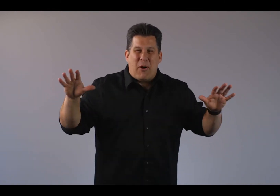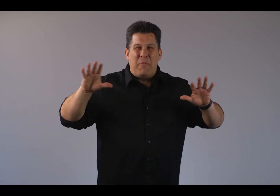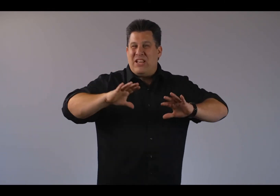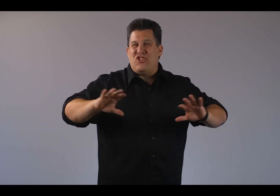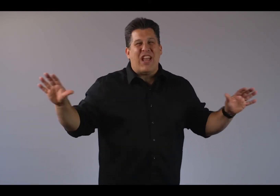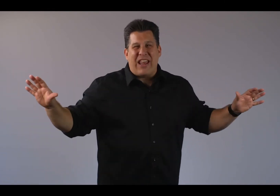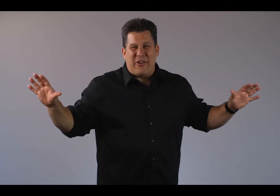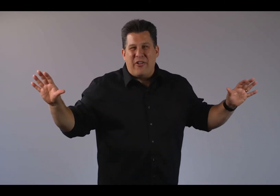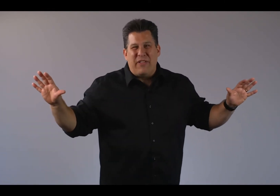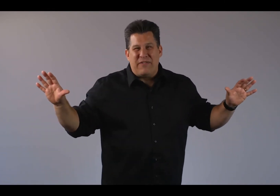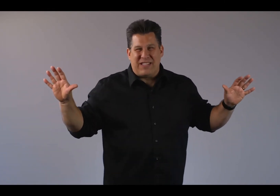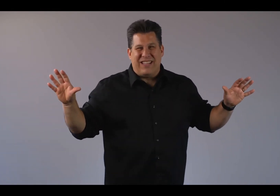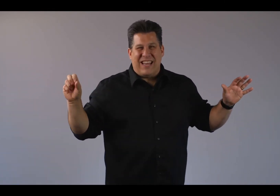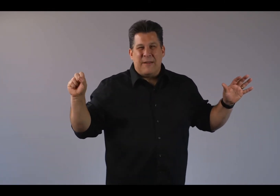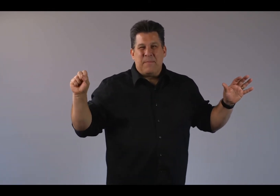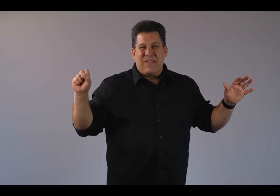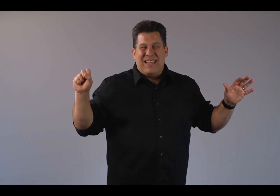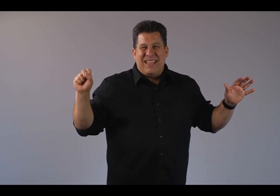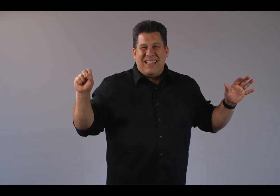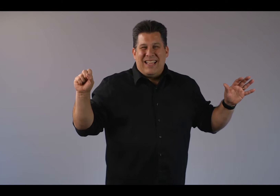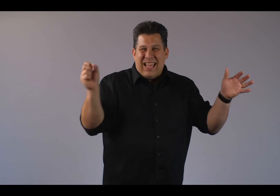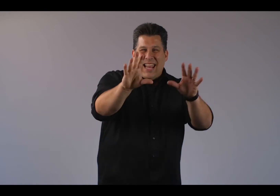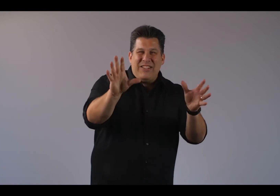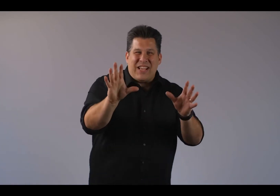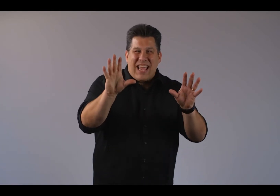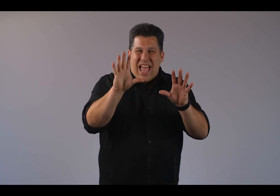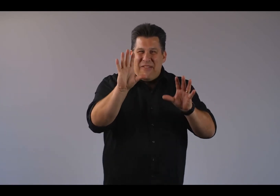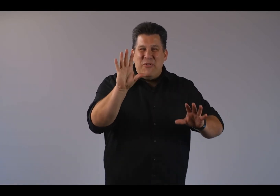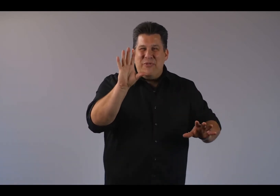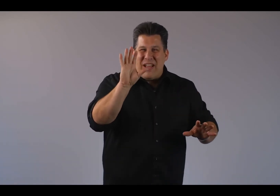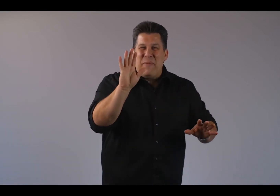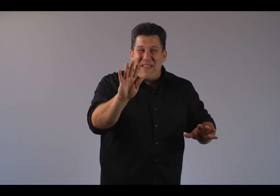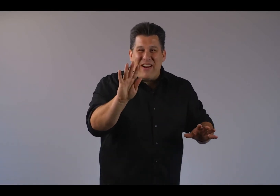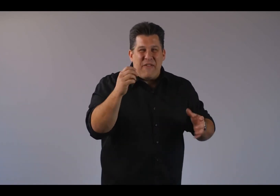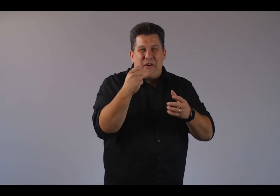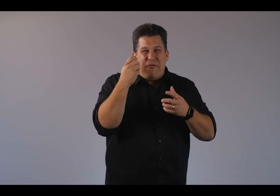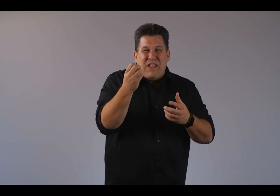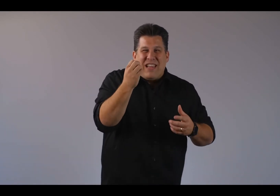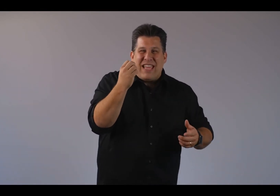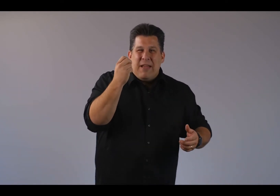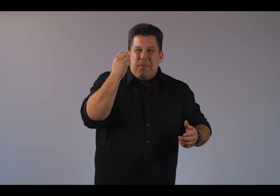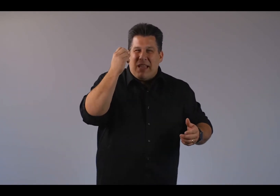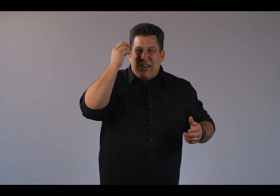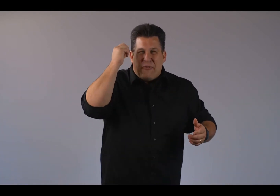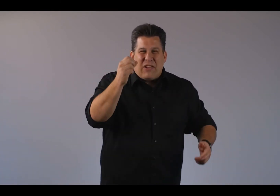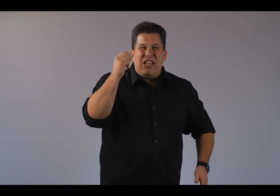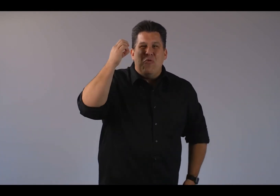bulb and it shattered all over the facility. And I just ask, have you ever been there? Have you ever feel like, you know, felt like you